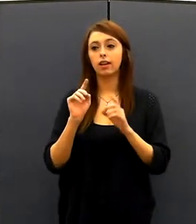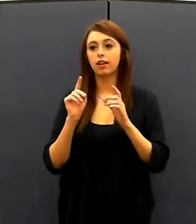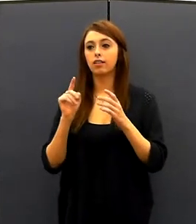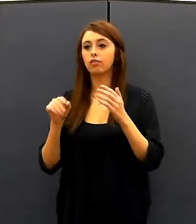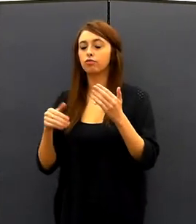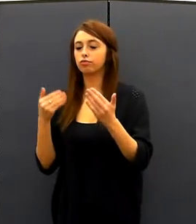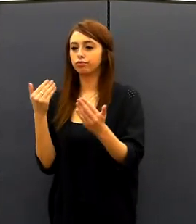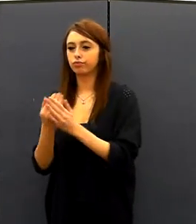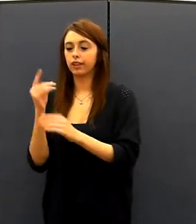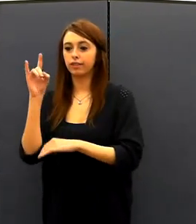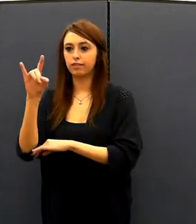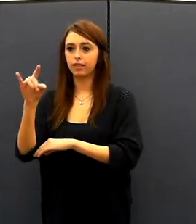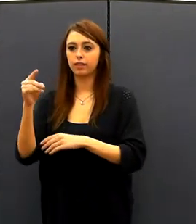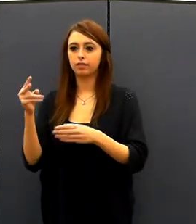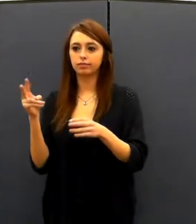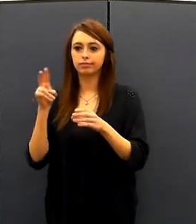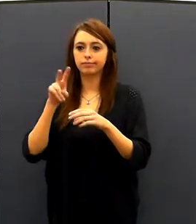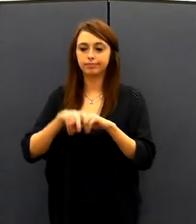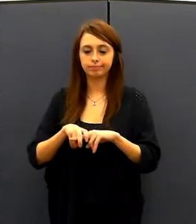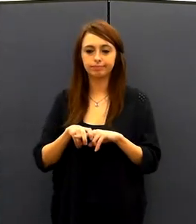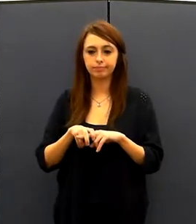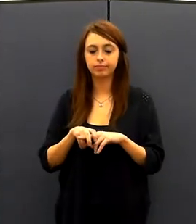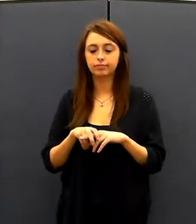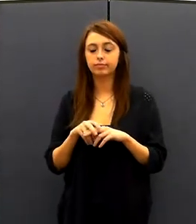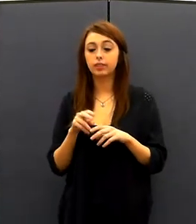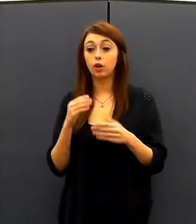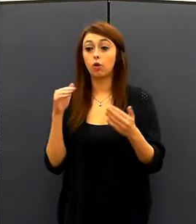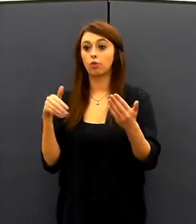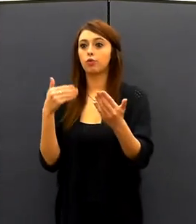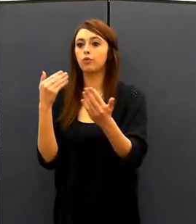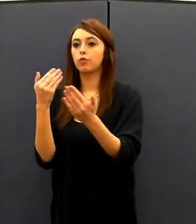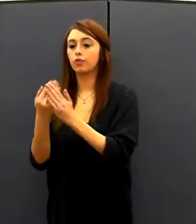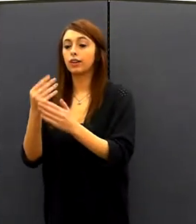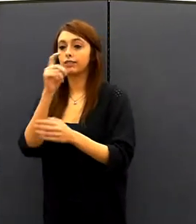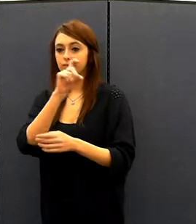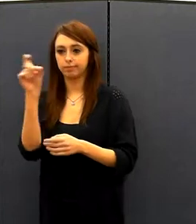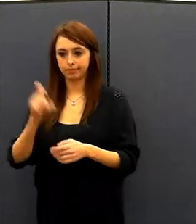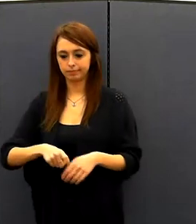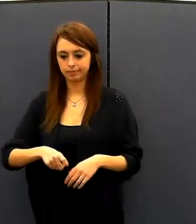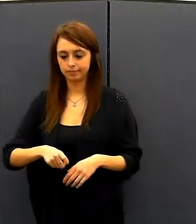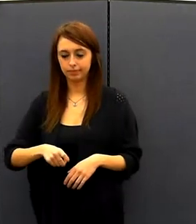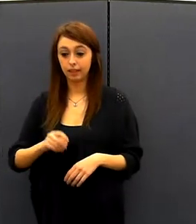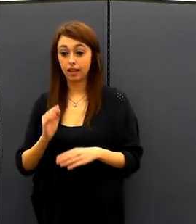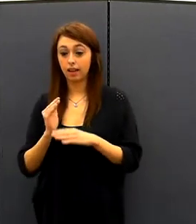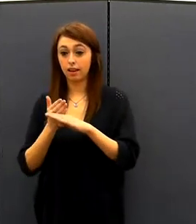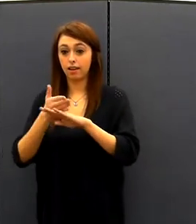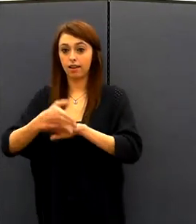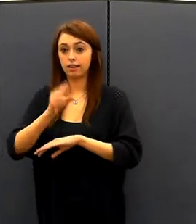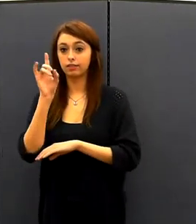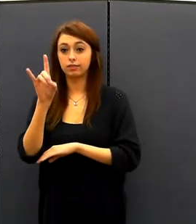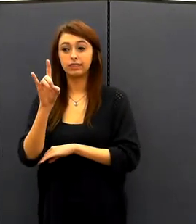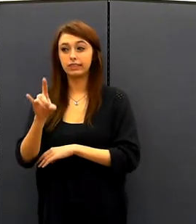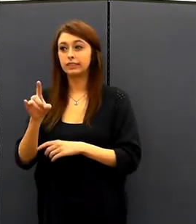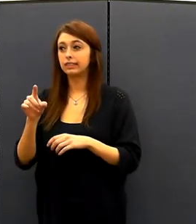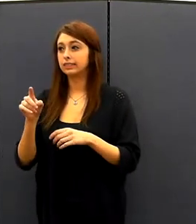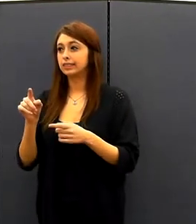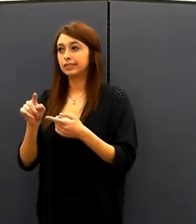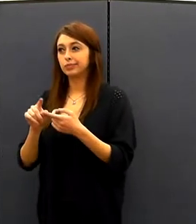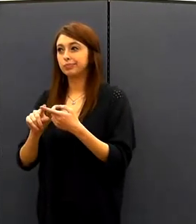So I got on to a flight. Got to Texas. And my next flight wasn't until I believe 9 or 10 at night.